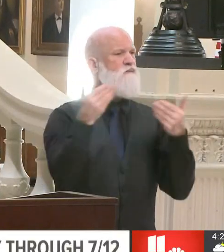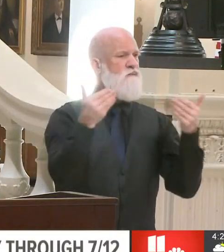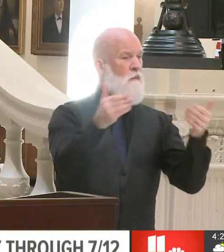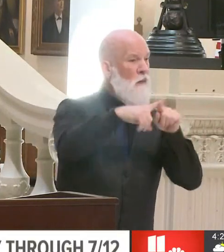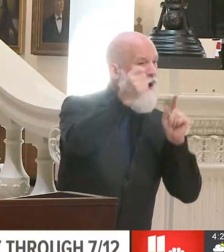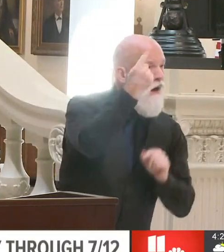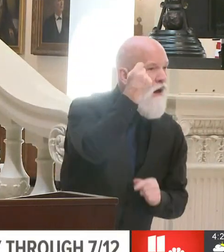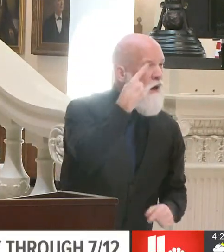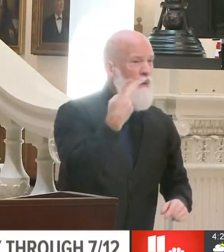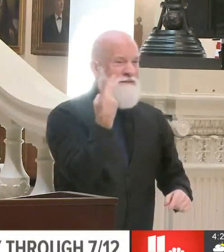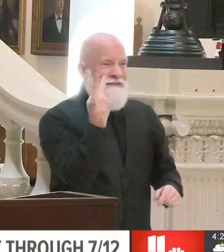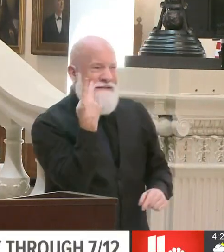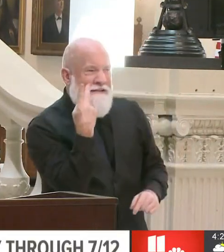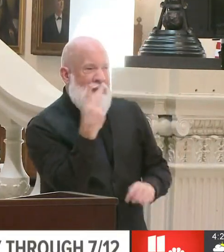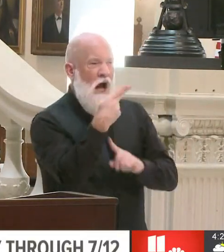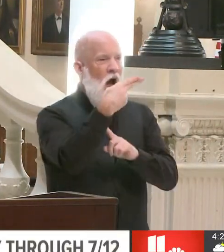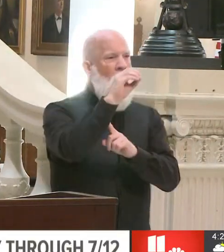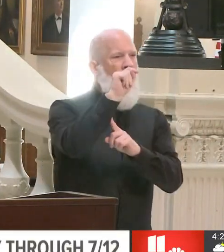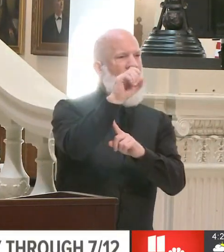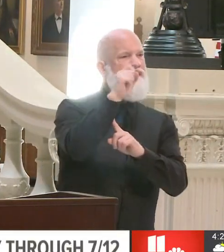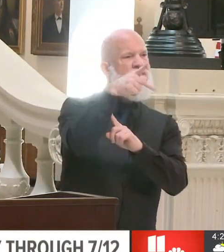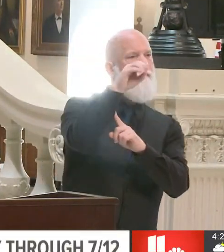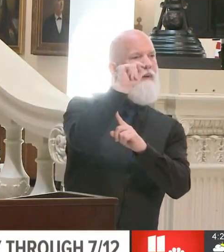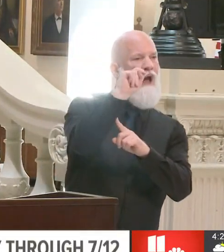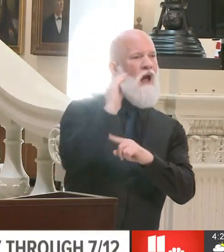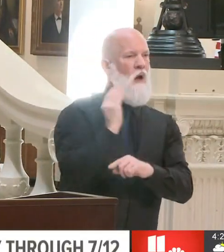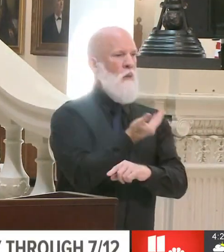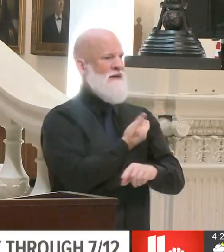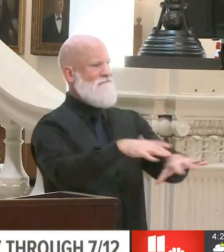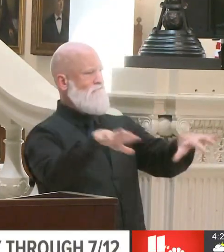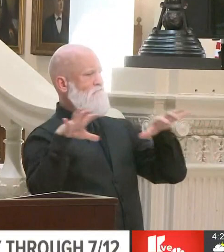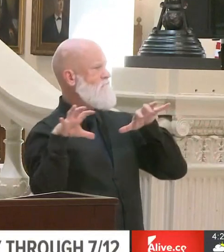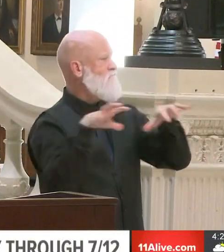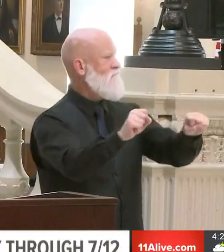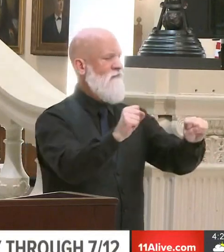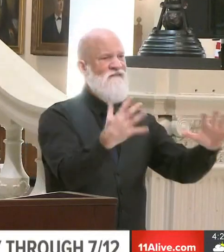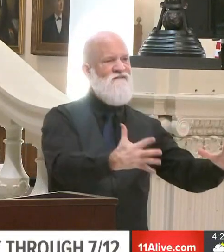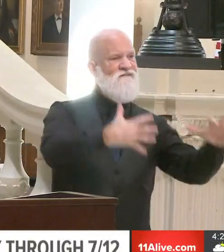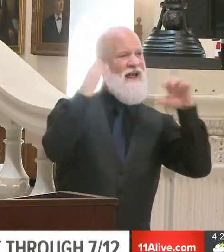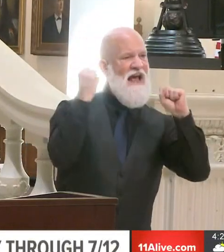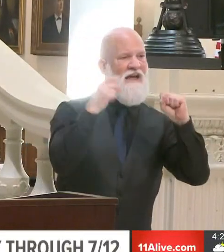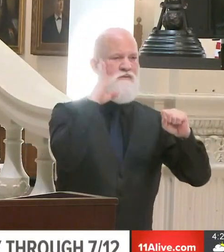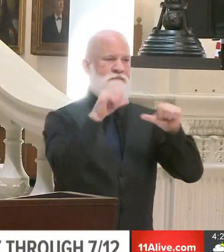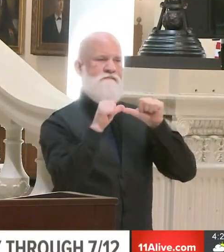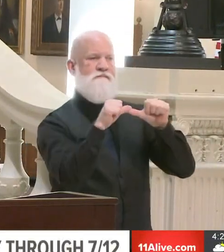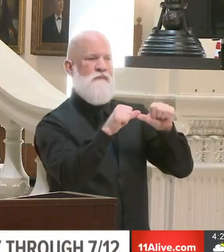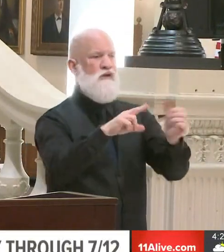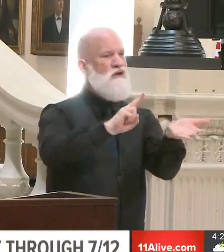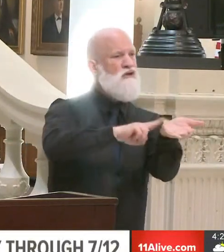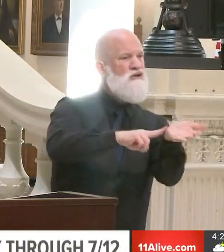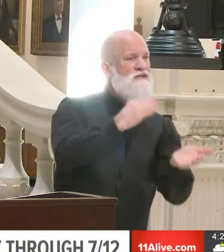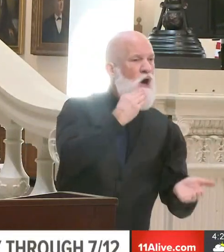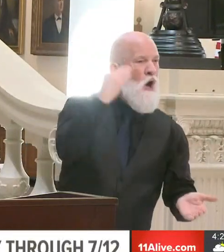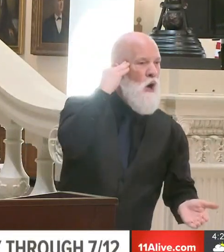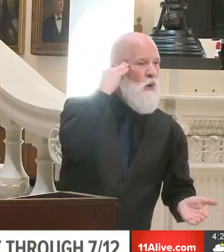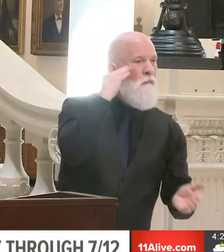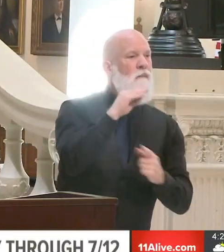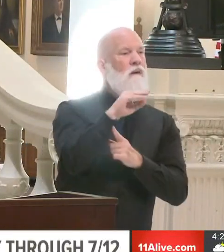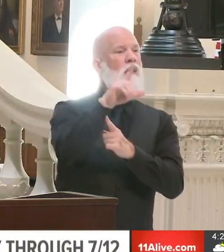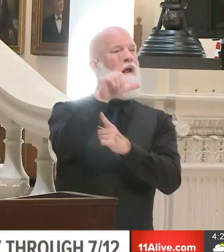continuing to do that in some of our nursing homes and long-term care facilities. So nothing in the data that we're seeing right now